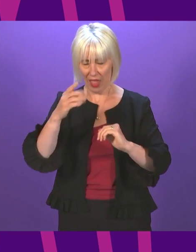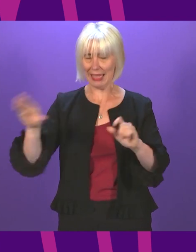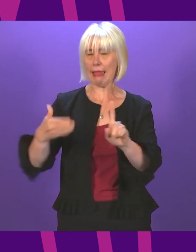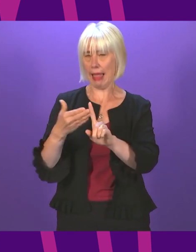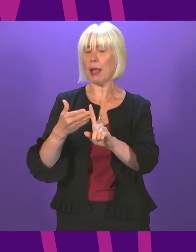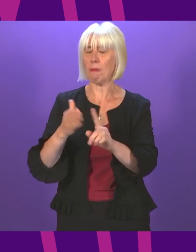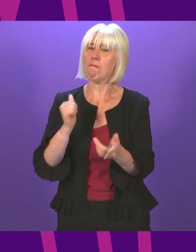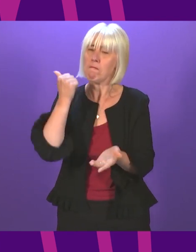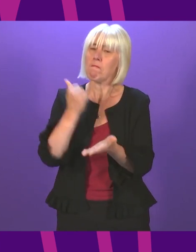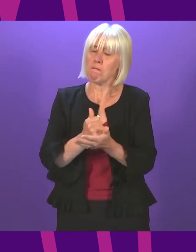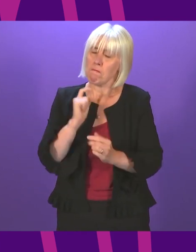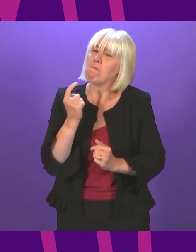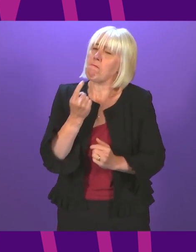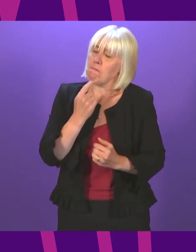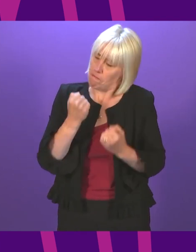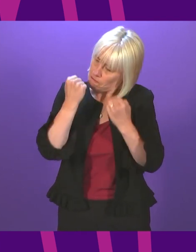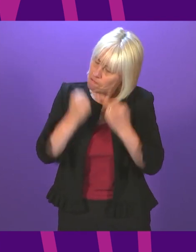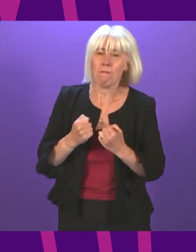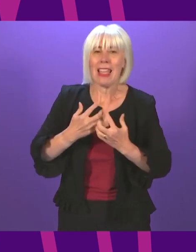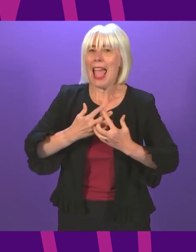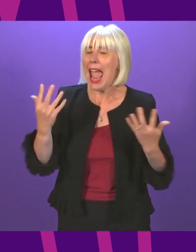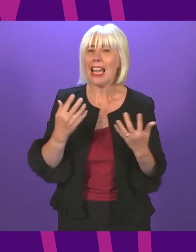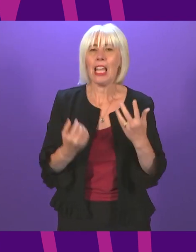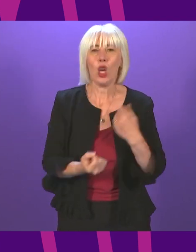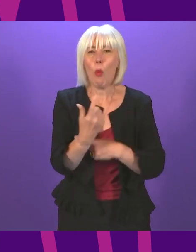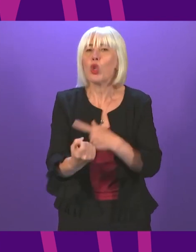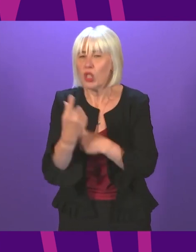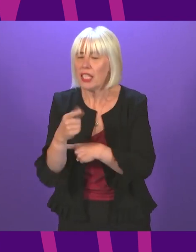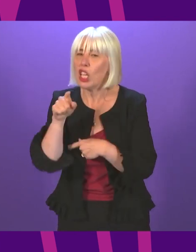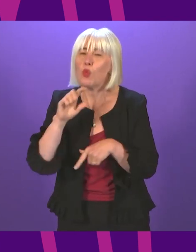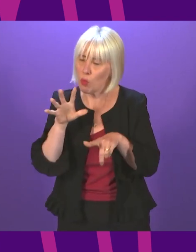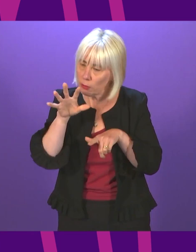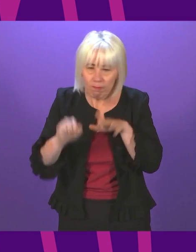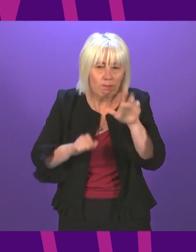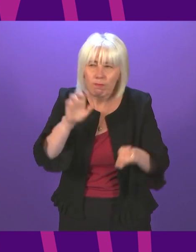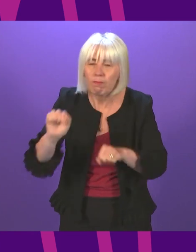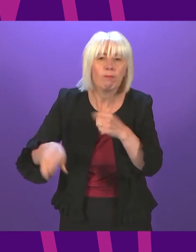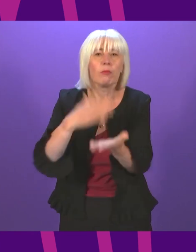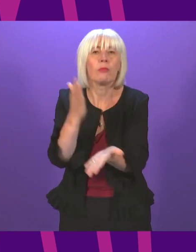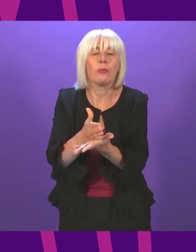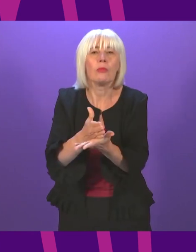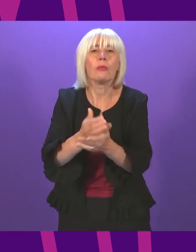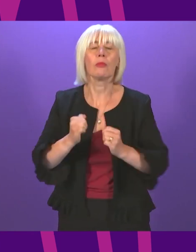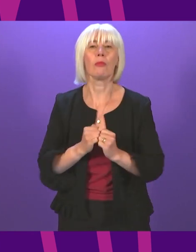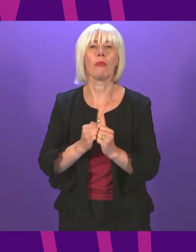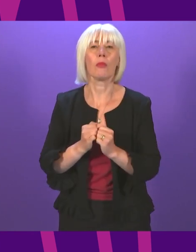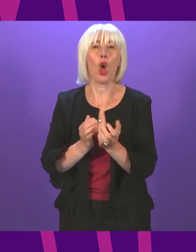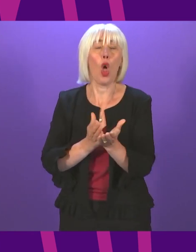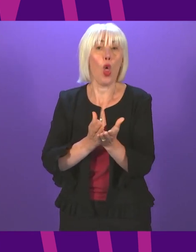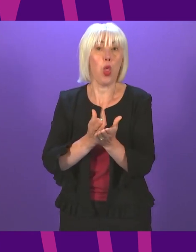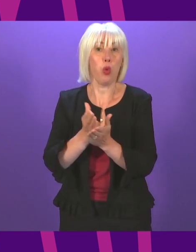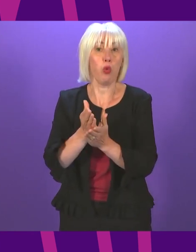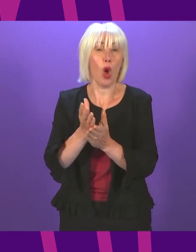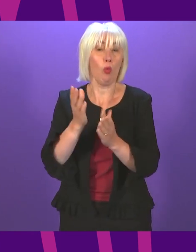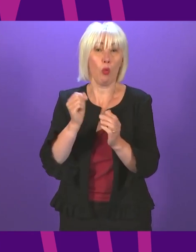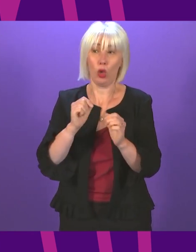determined to seize and realise those opportunities. Over the session of this Parliament, we will do more to decarbonise our